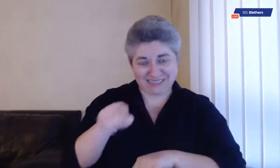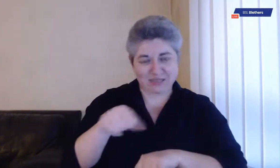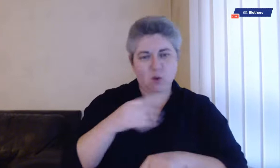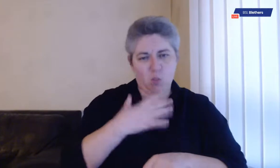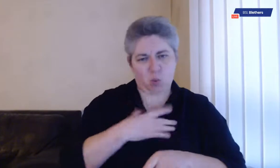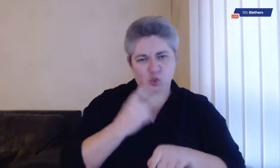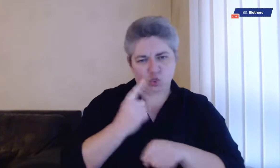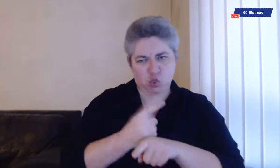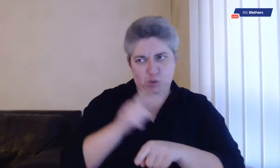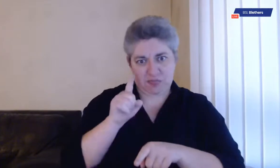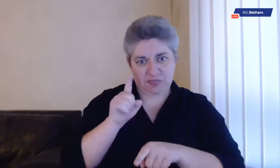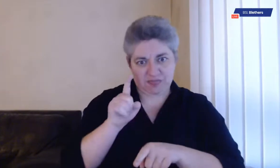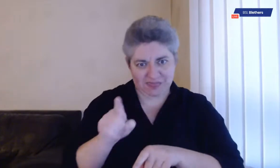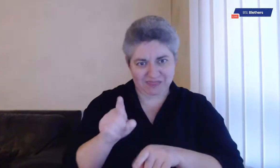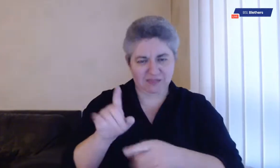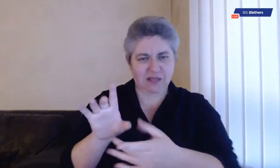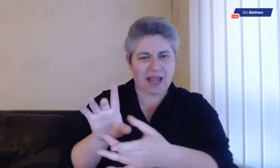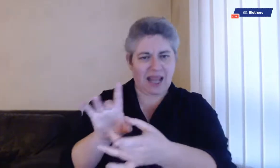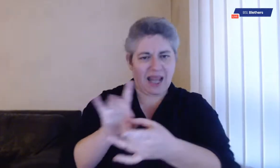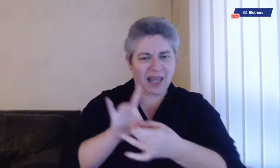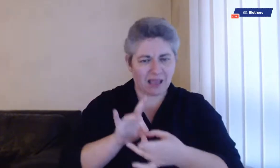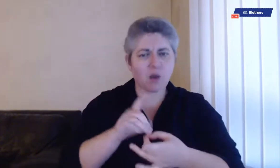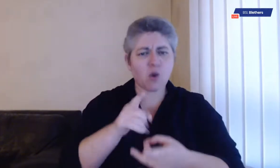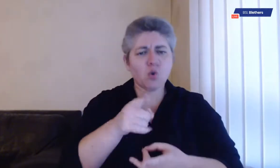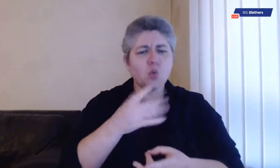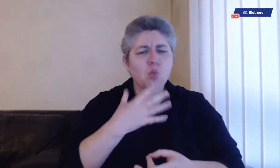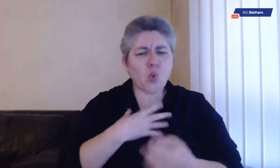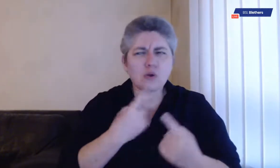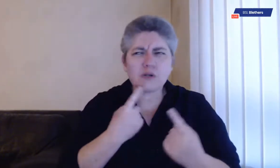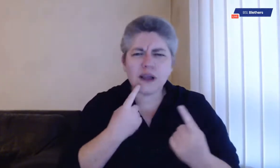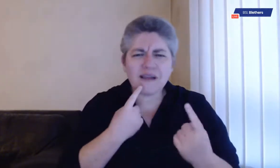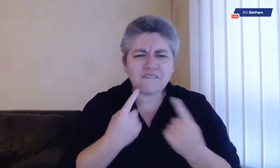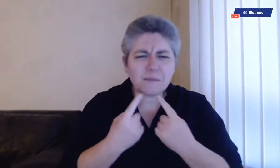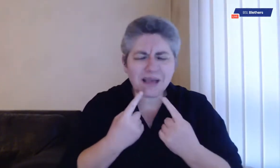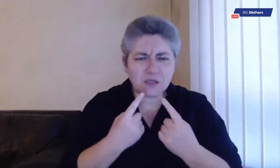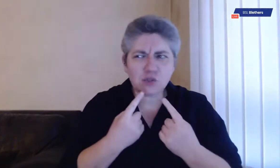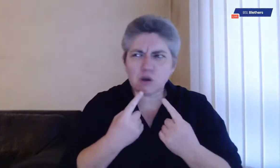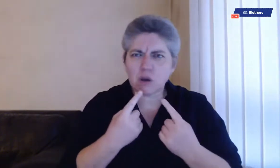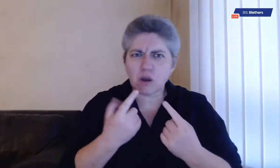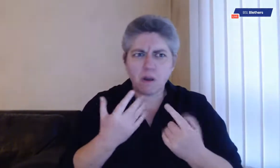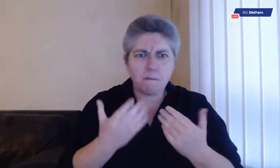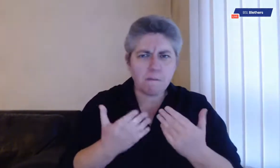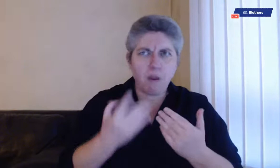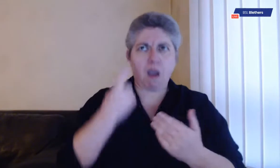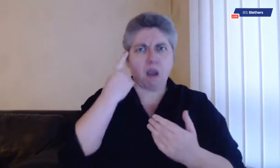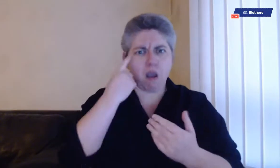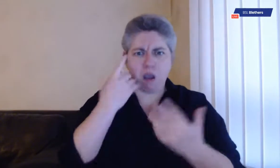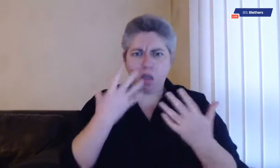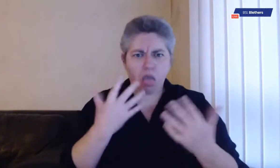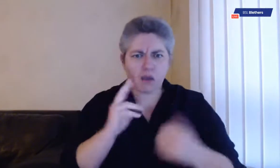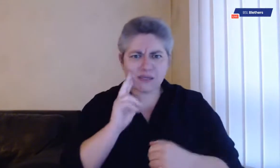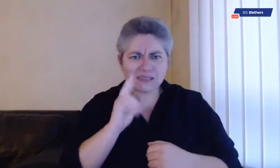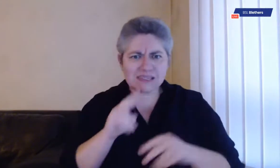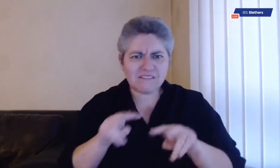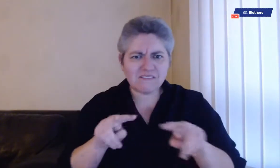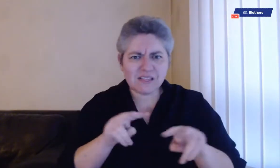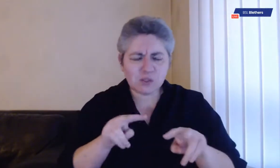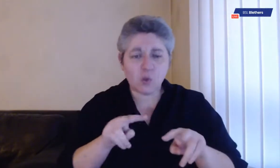bedroom, various settings in the home. And they are going to be the basis of our discussion tonight.